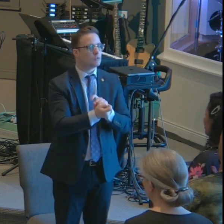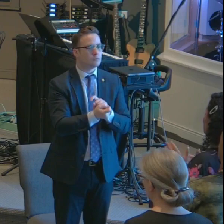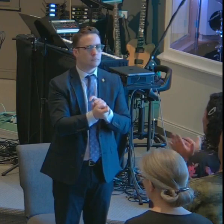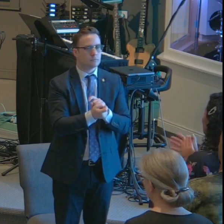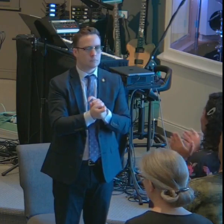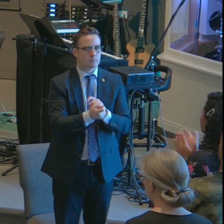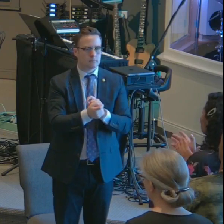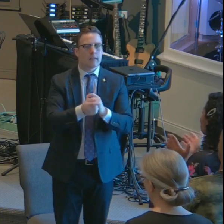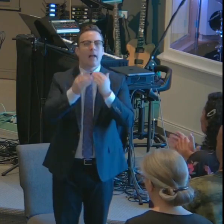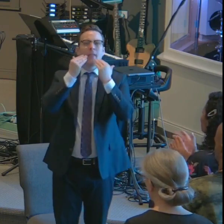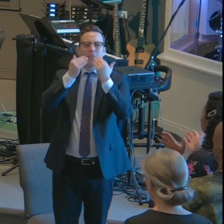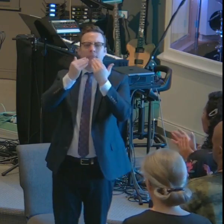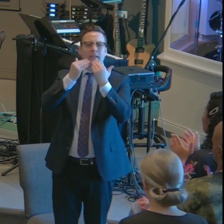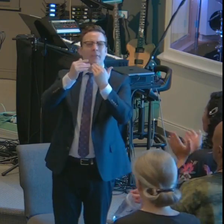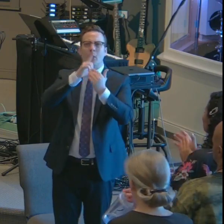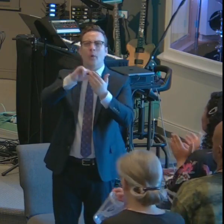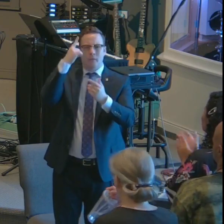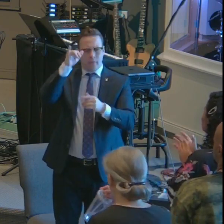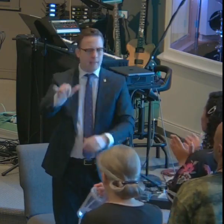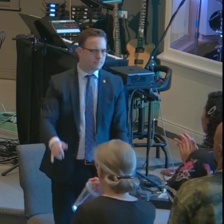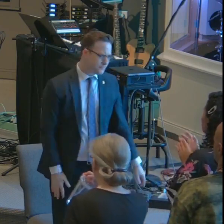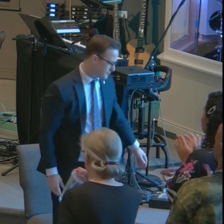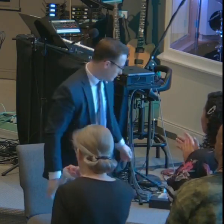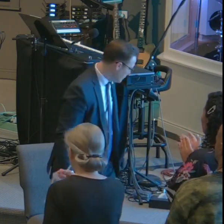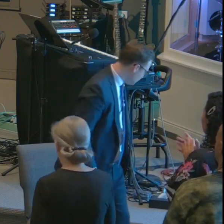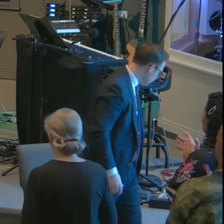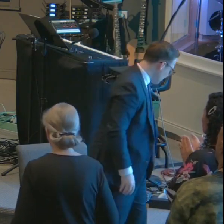the Lord for what he's done and for the Scots life?